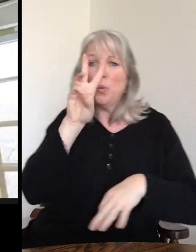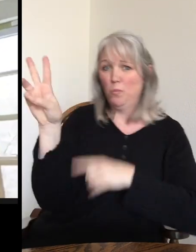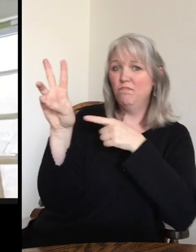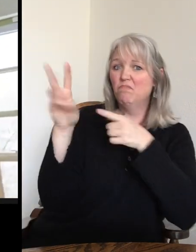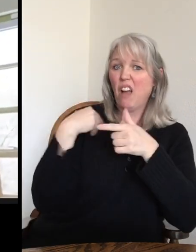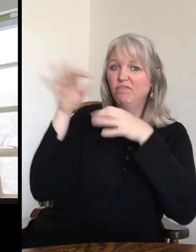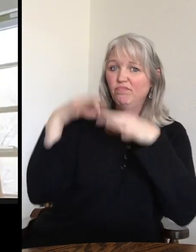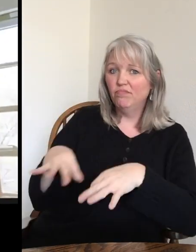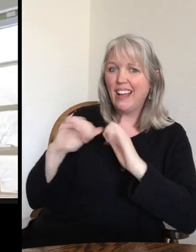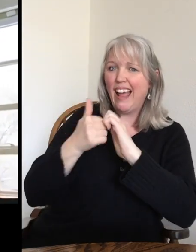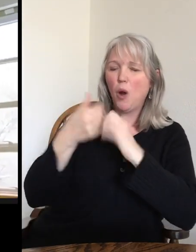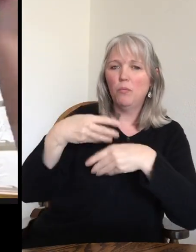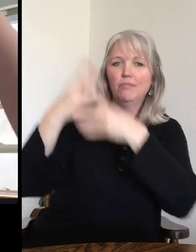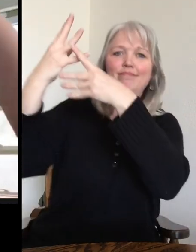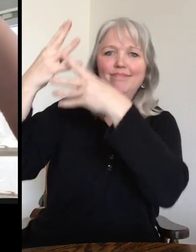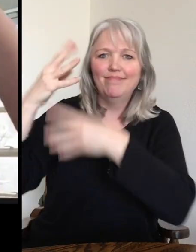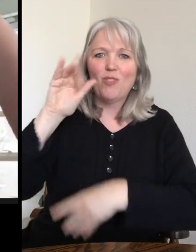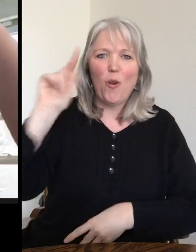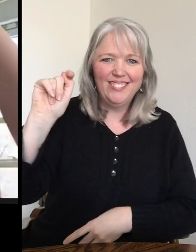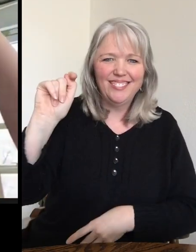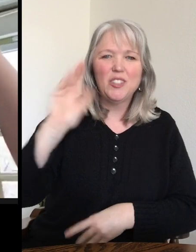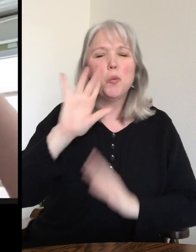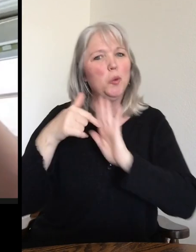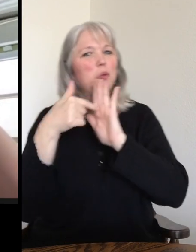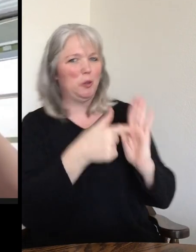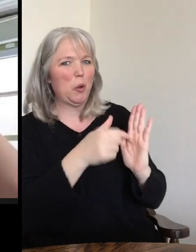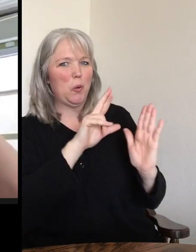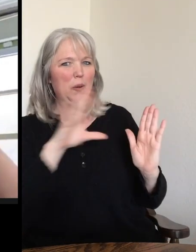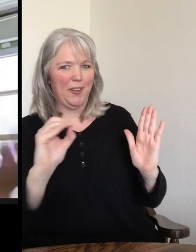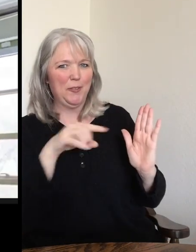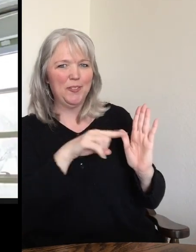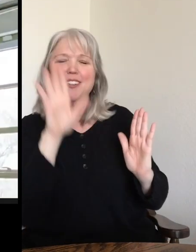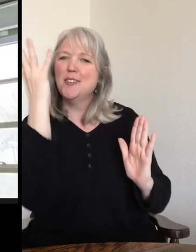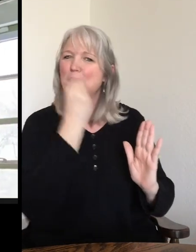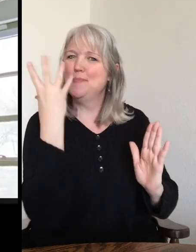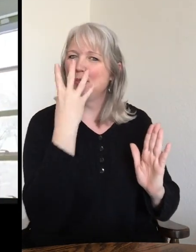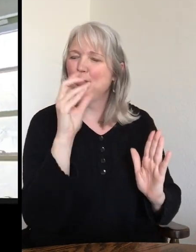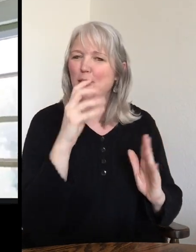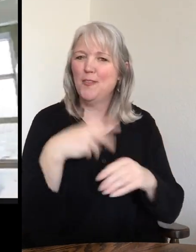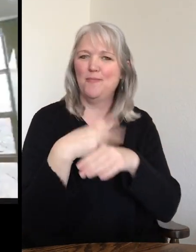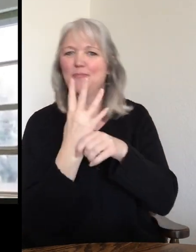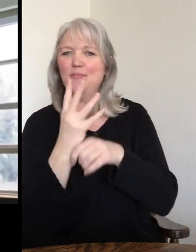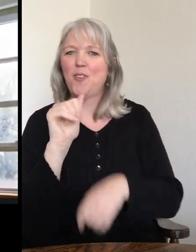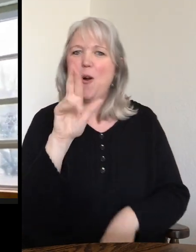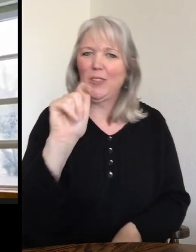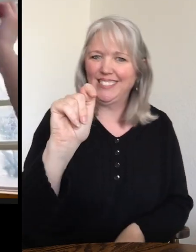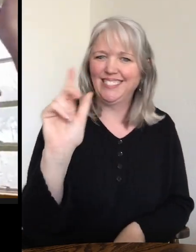on our website on how to submit the artwork, and we are going to show Rigo your lovely porcupine themed artwork later